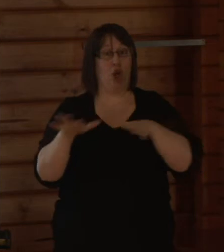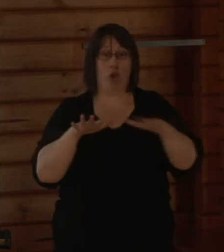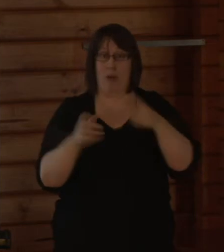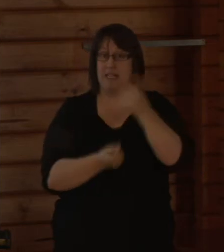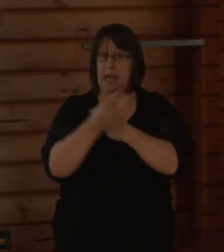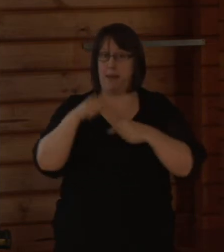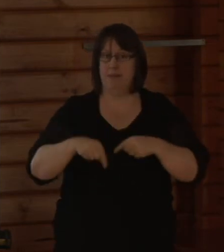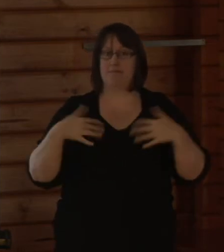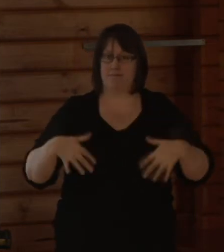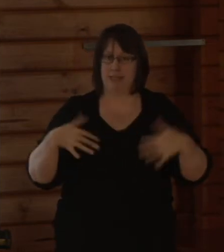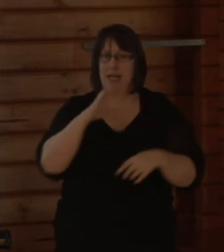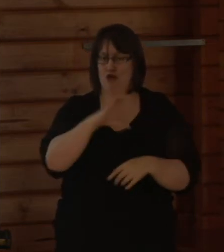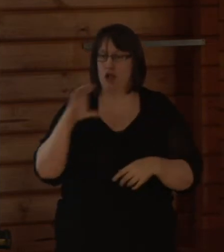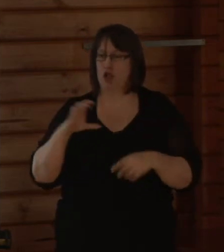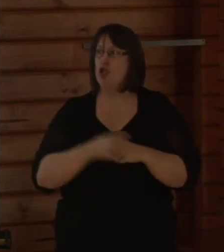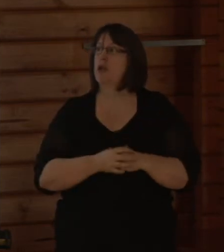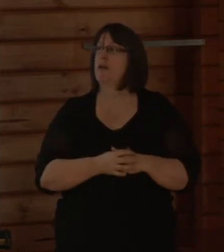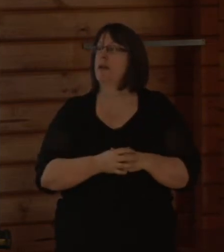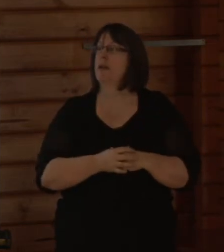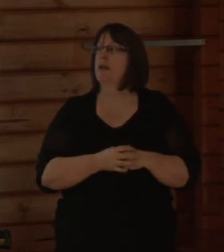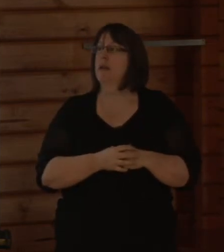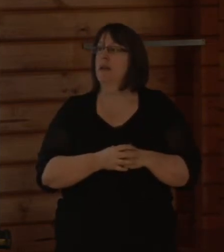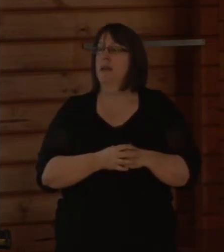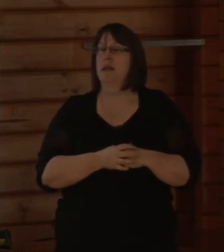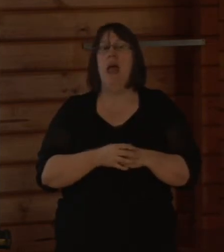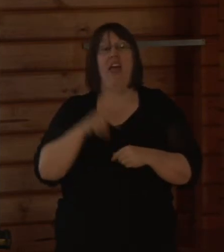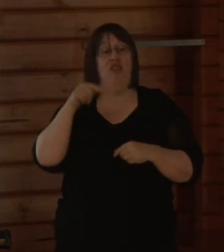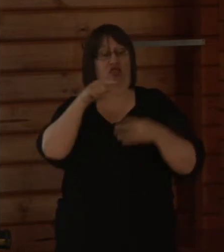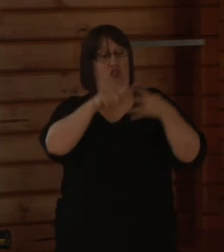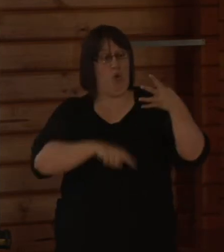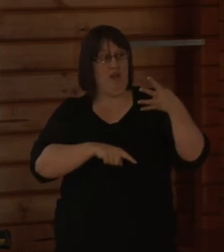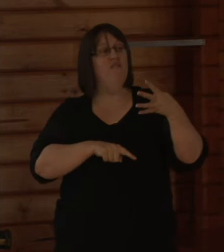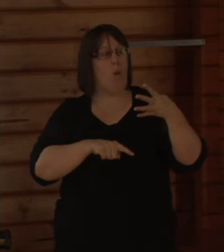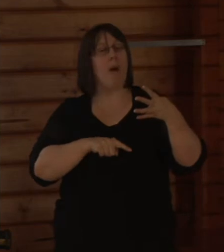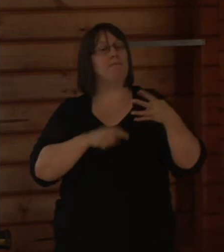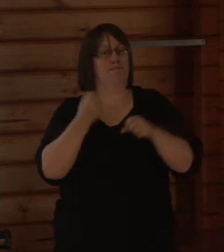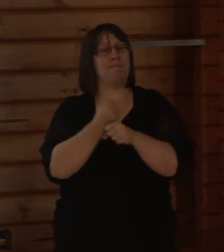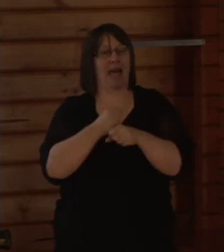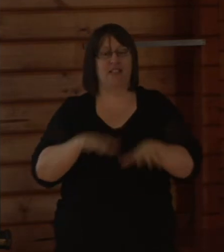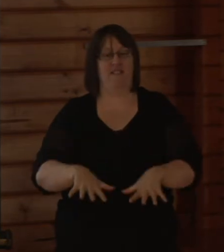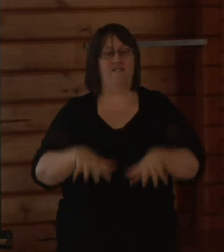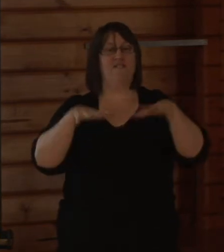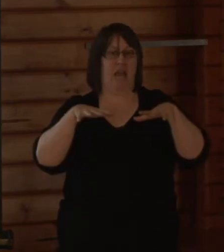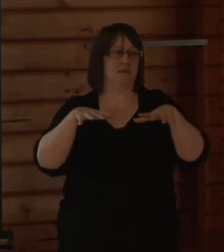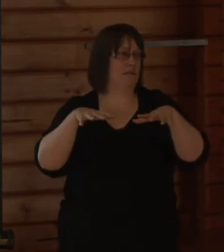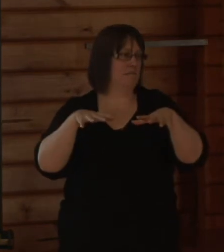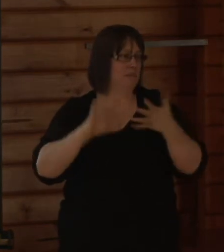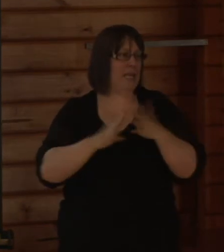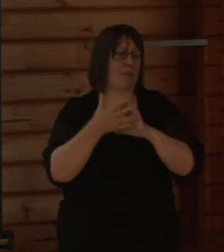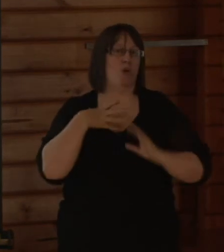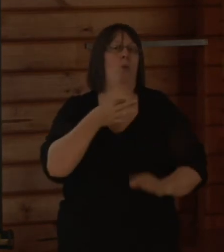we consider as in terms of increased flood vulnerability but there were many other aftershocks.